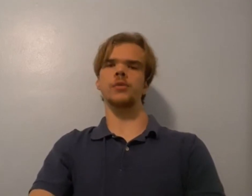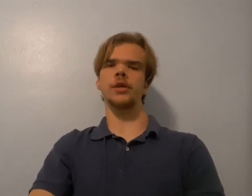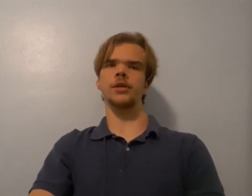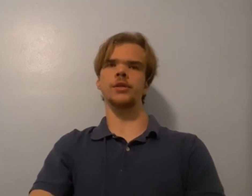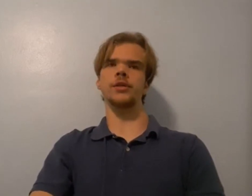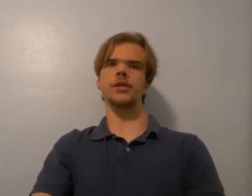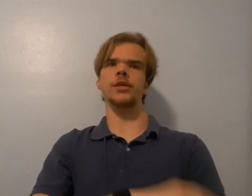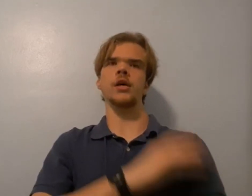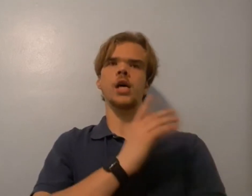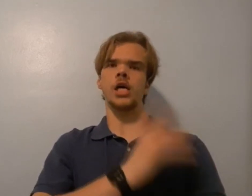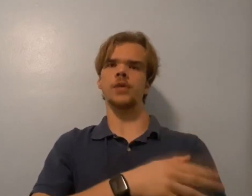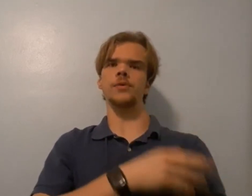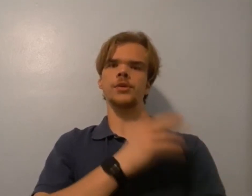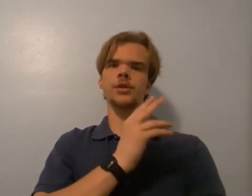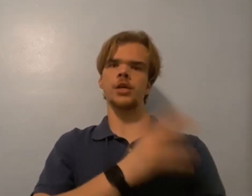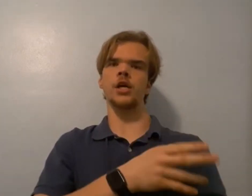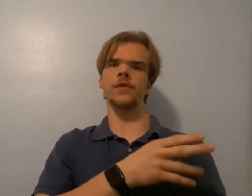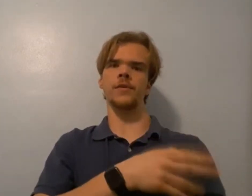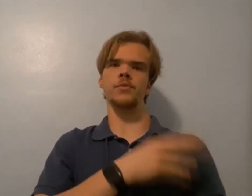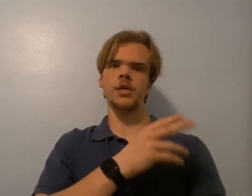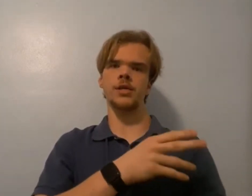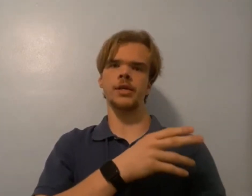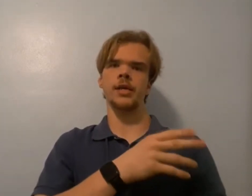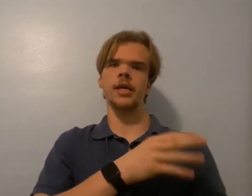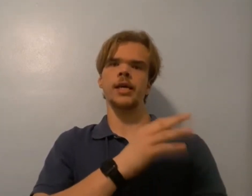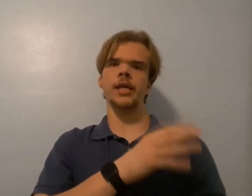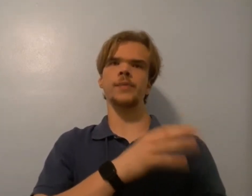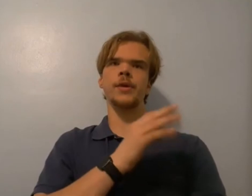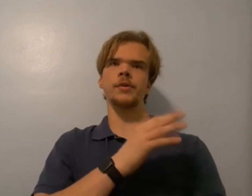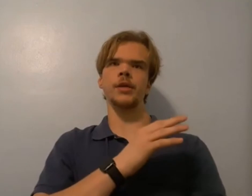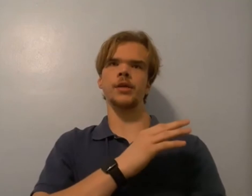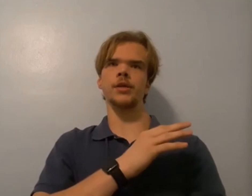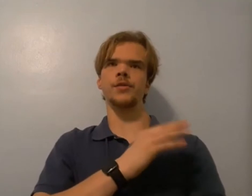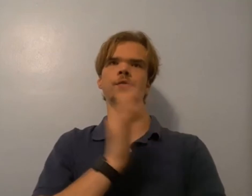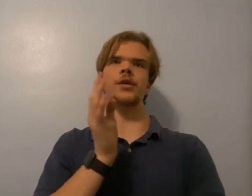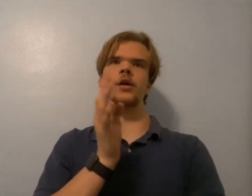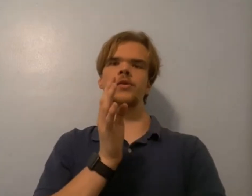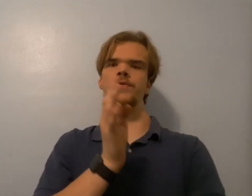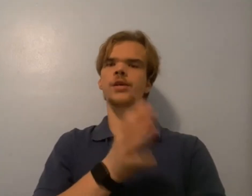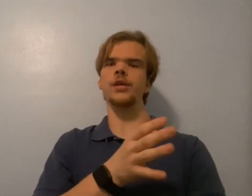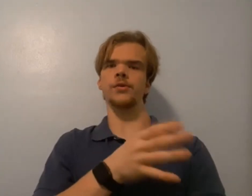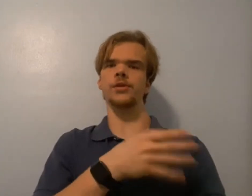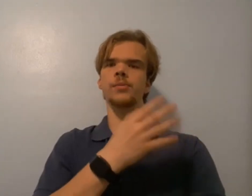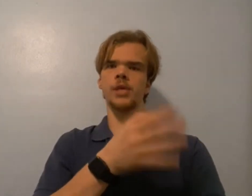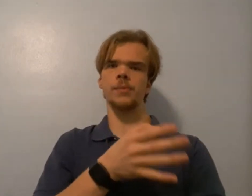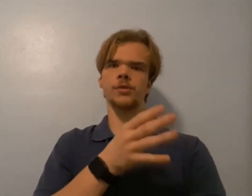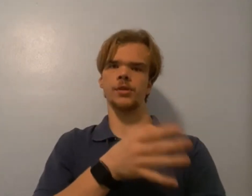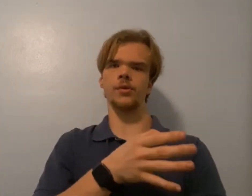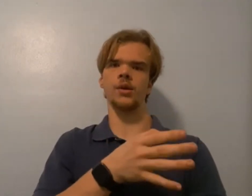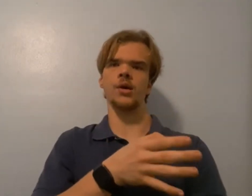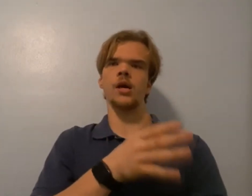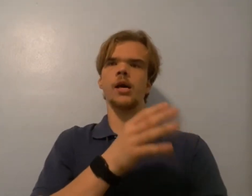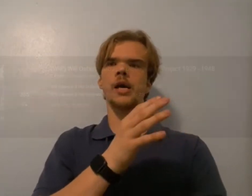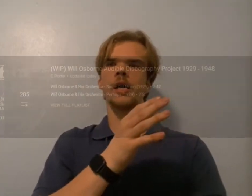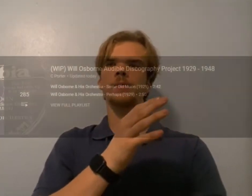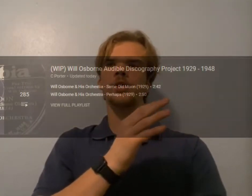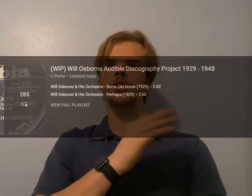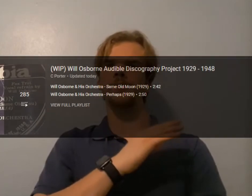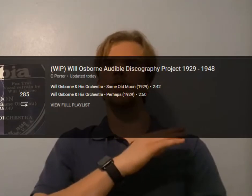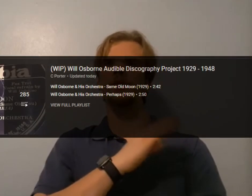playlist, the Audible discography project, that's about to get 300 videos sometime soon. It's about